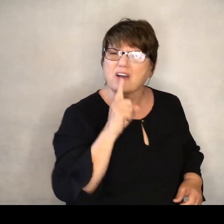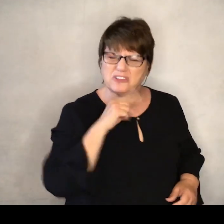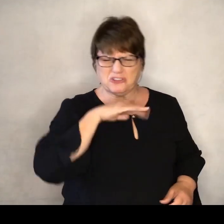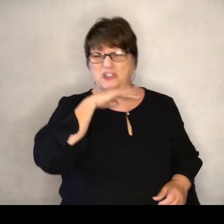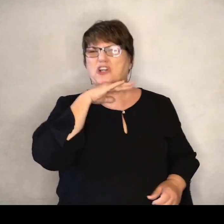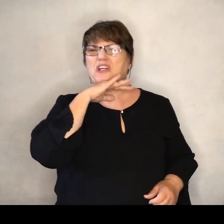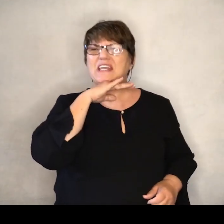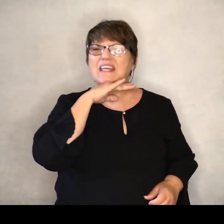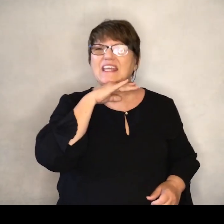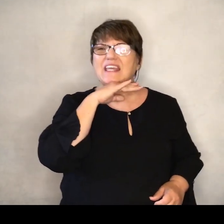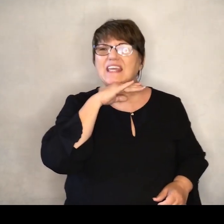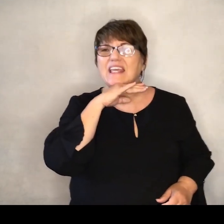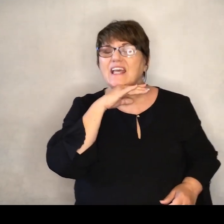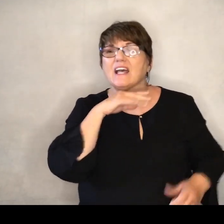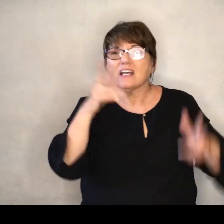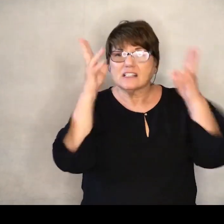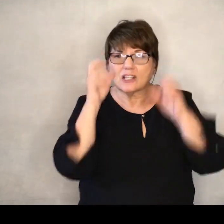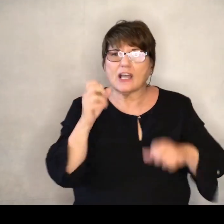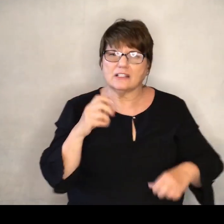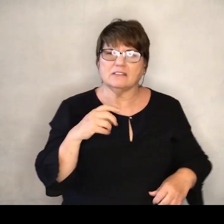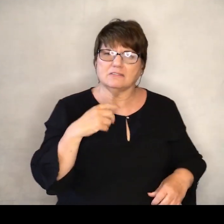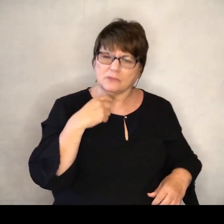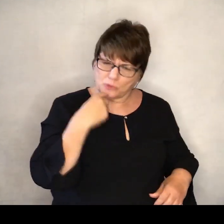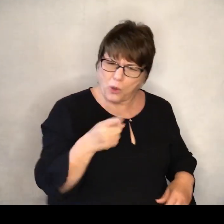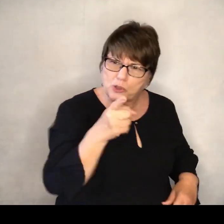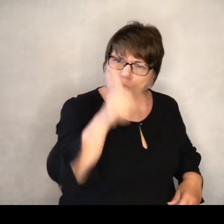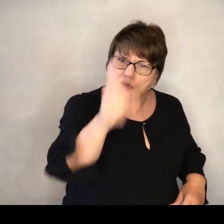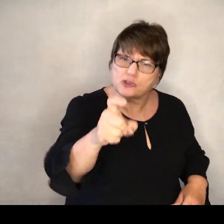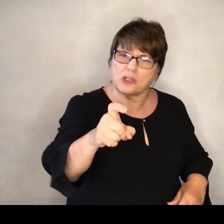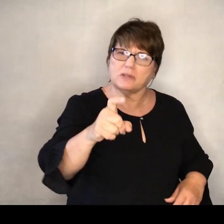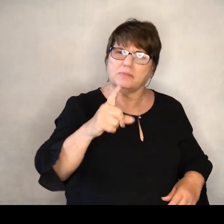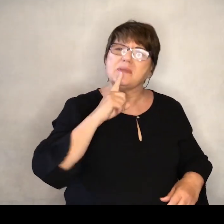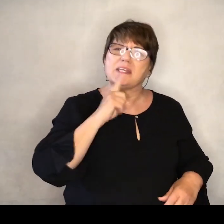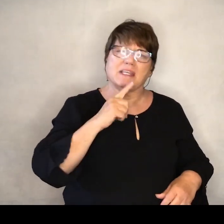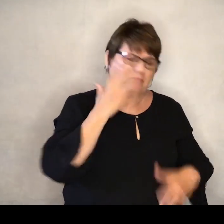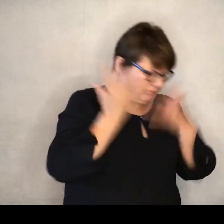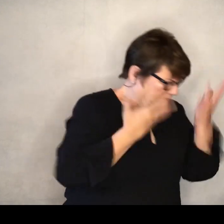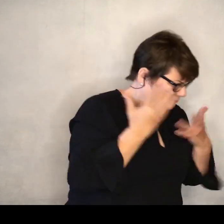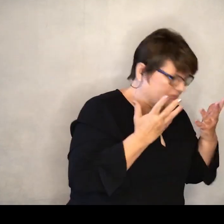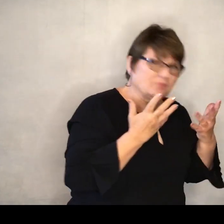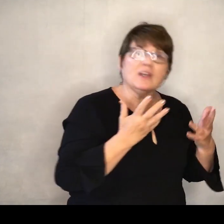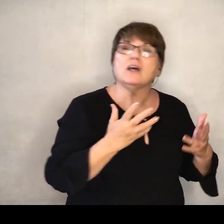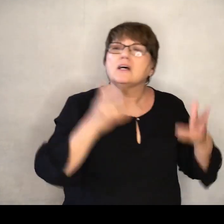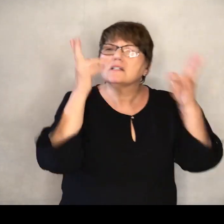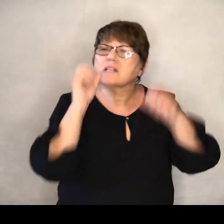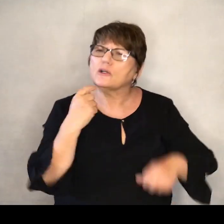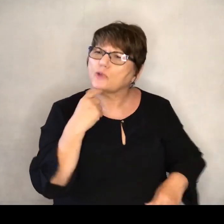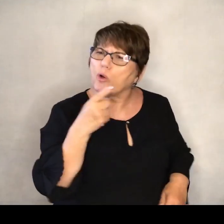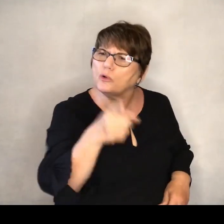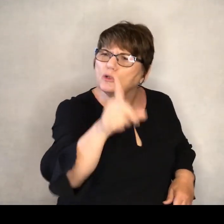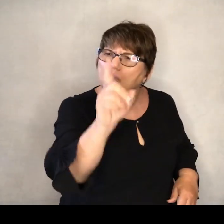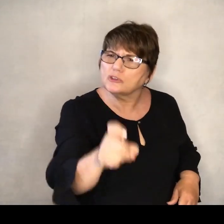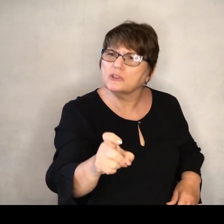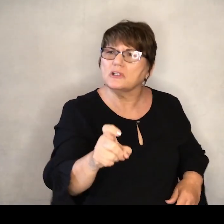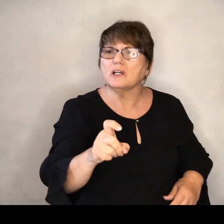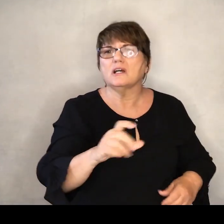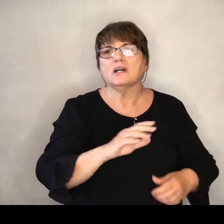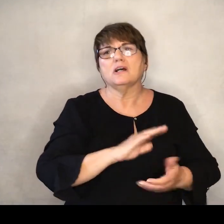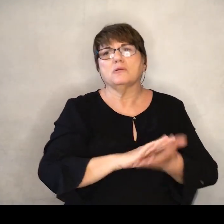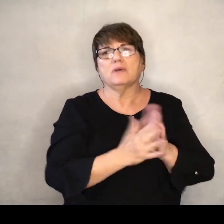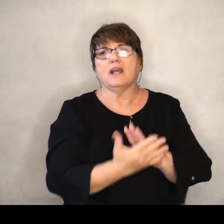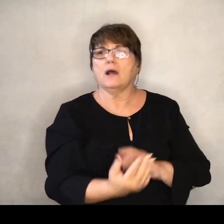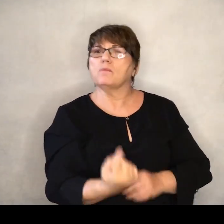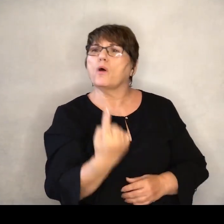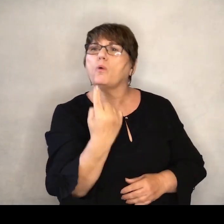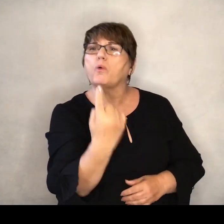were dirty, you should be ashamed When he told you you could be the